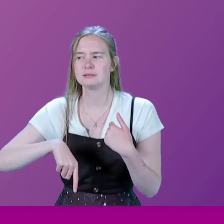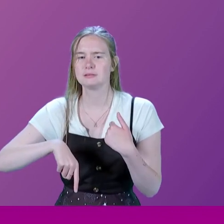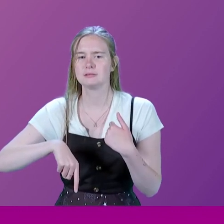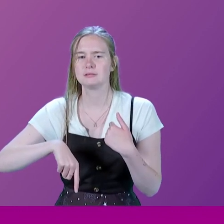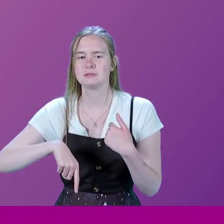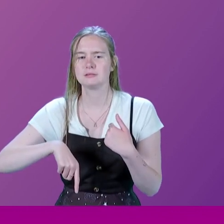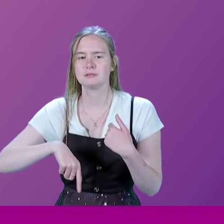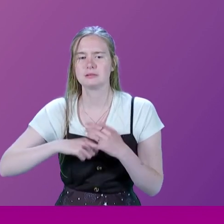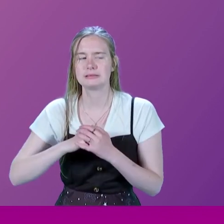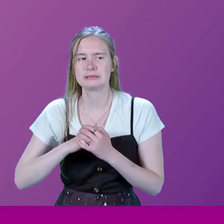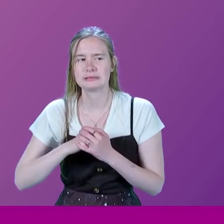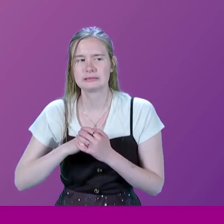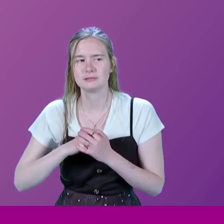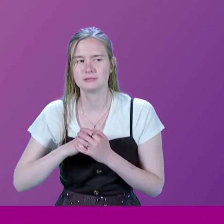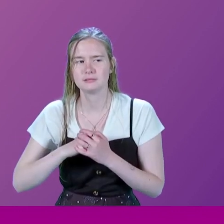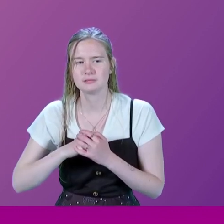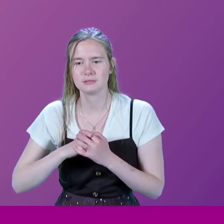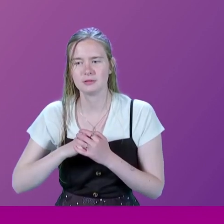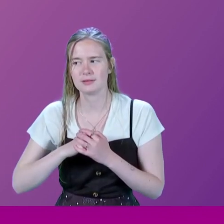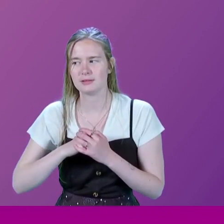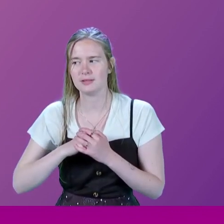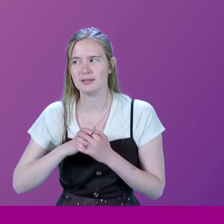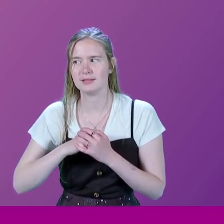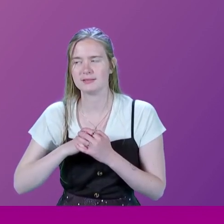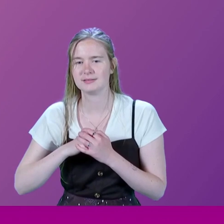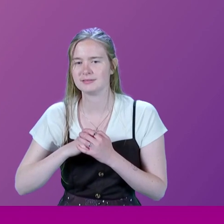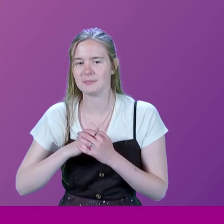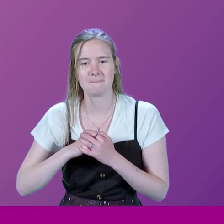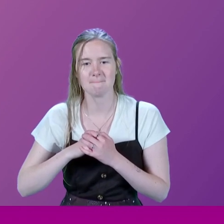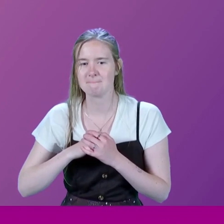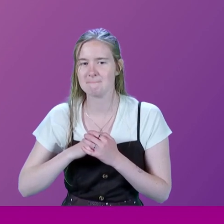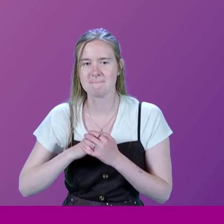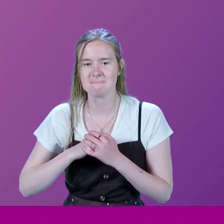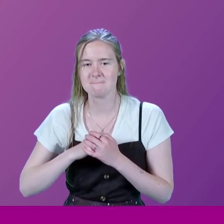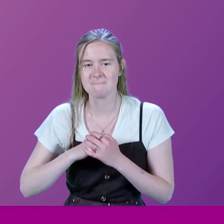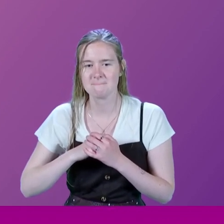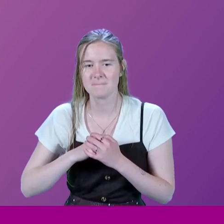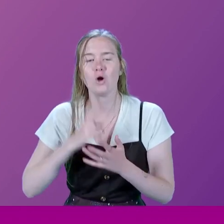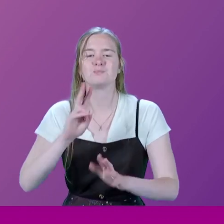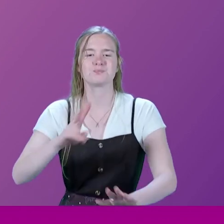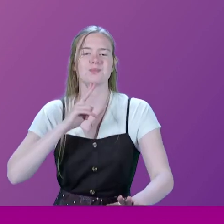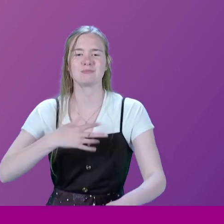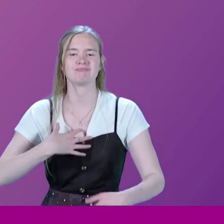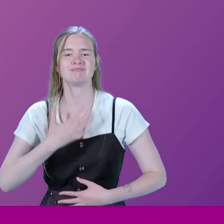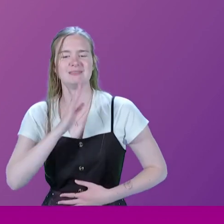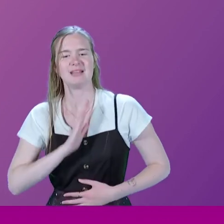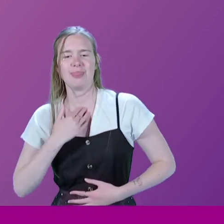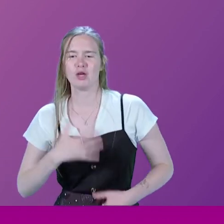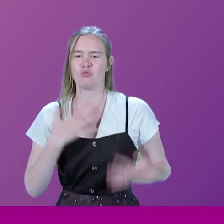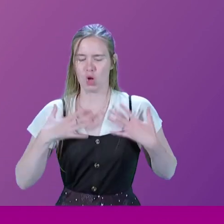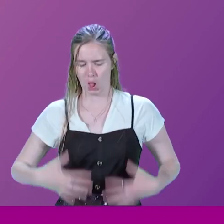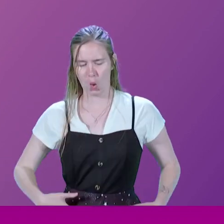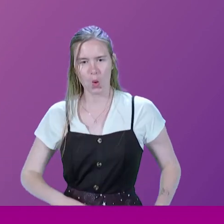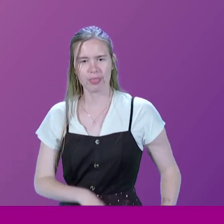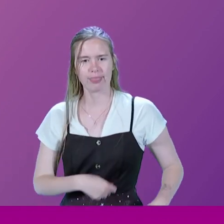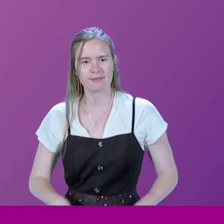I had actually bet my wife a pound and then you'd come in with purple trousers and a red jacket. And I wondered truly, there must have been something